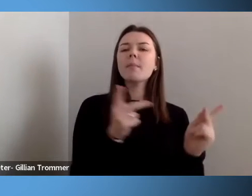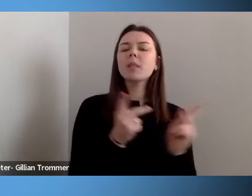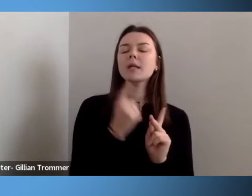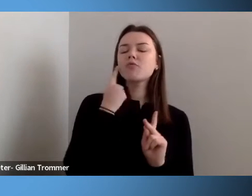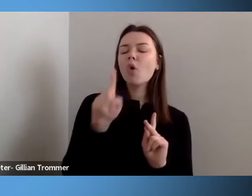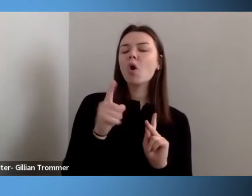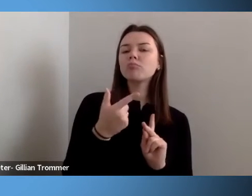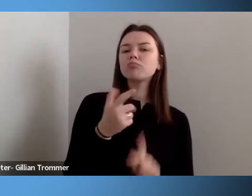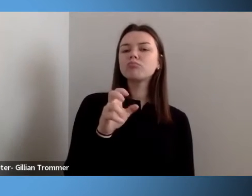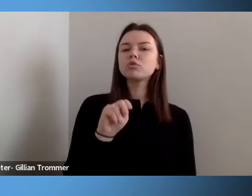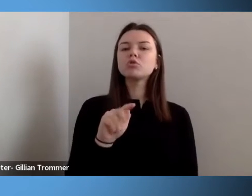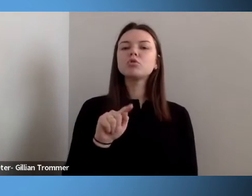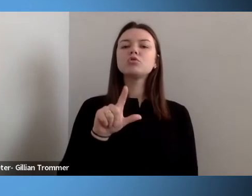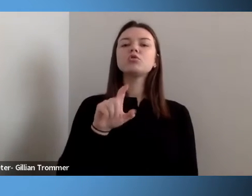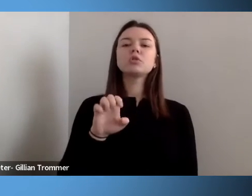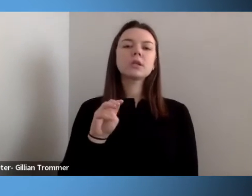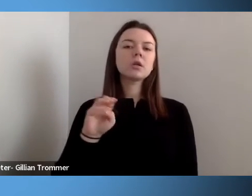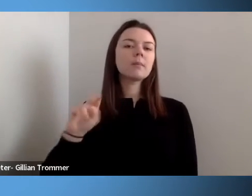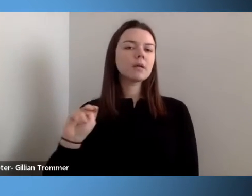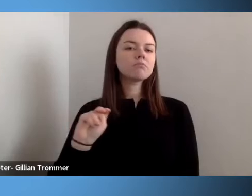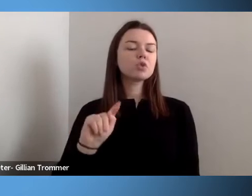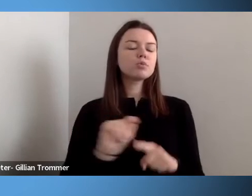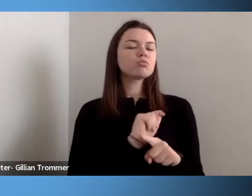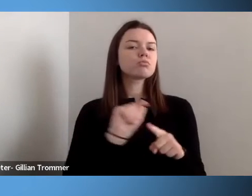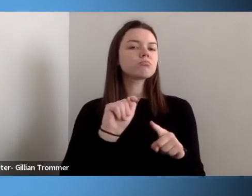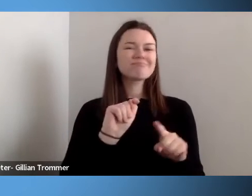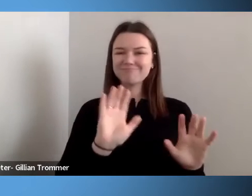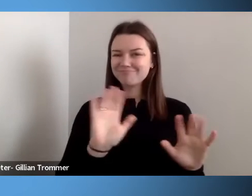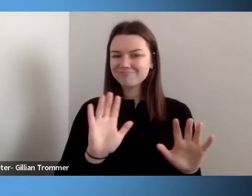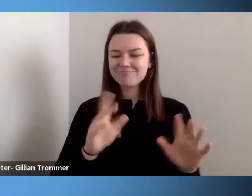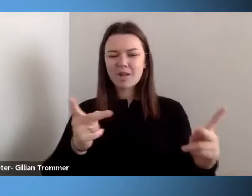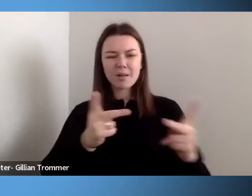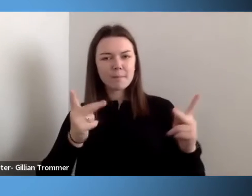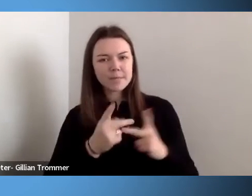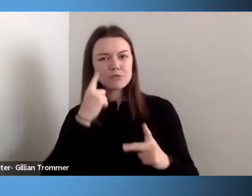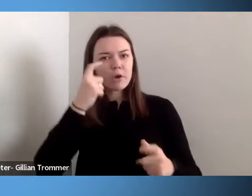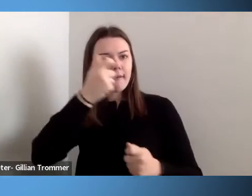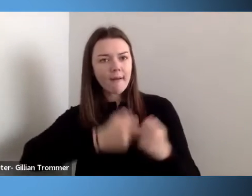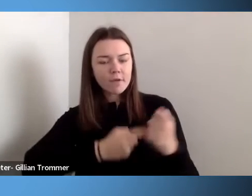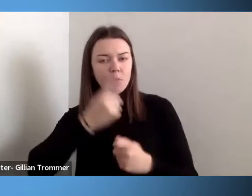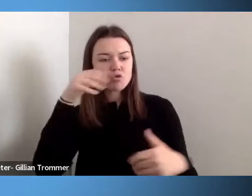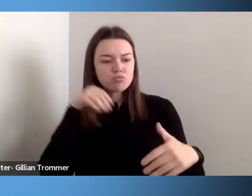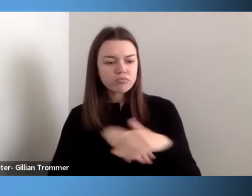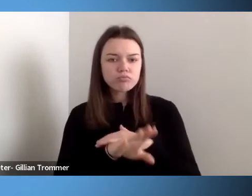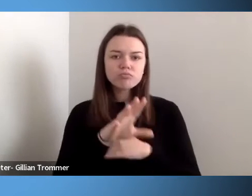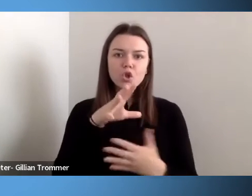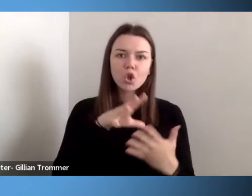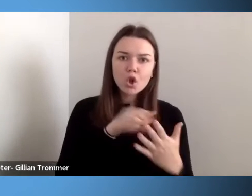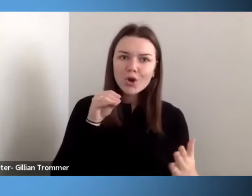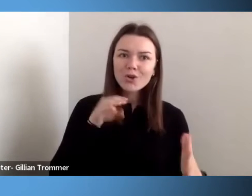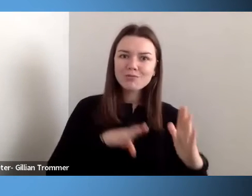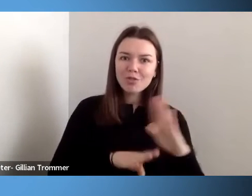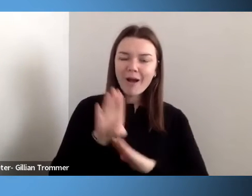place for everyone to learn, to thrive, and to make community contributions to that mosaic